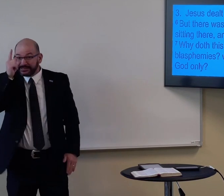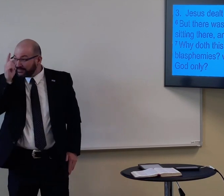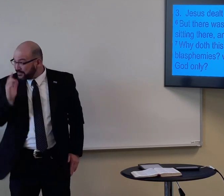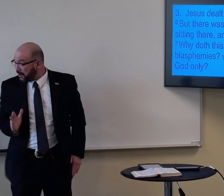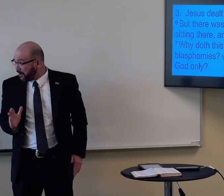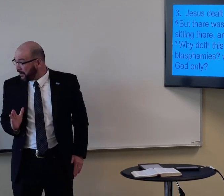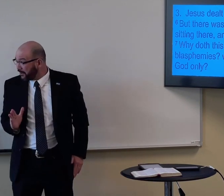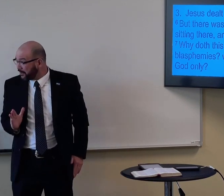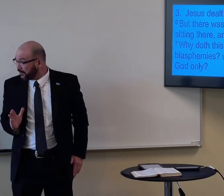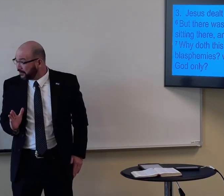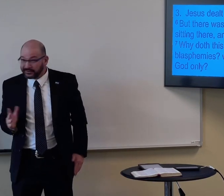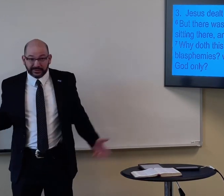But Jesus is God.